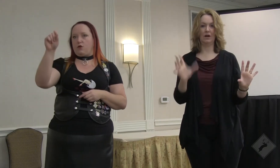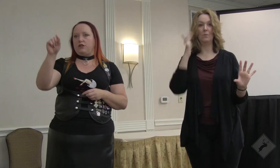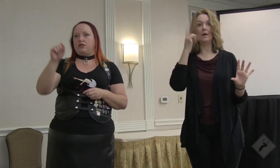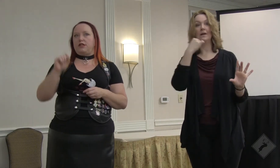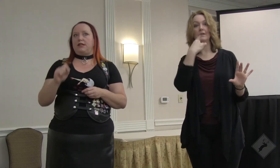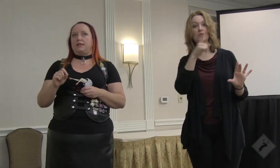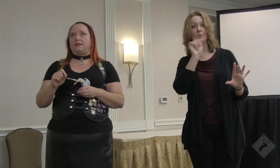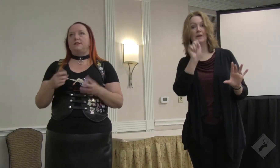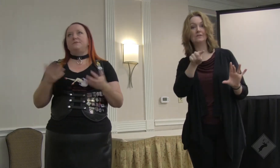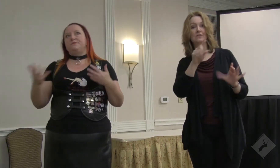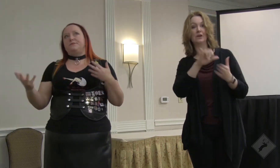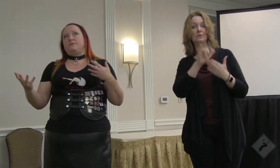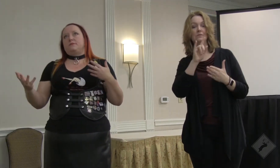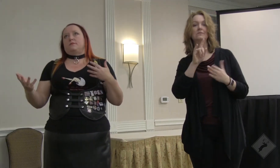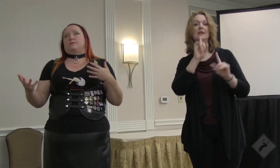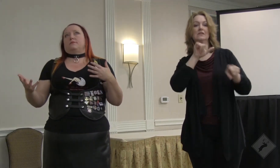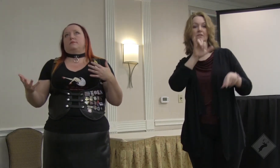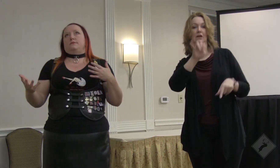this to answer your question is